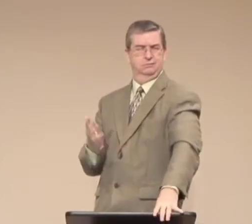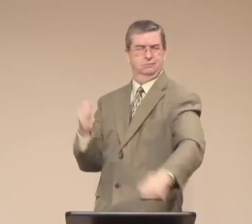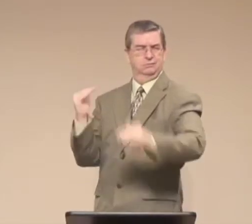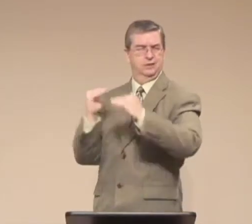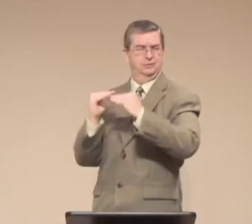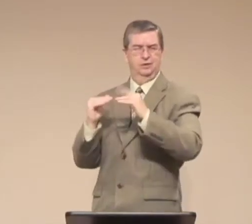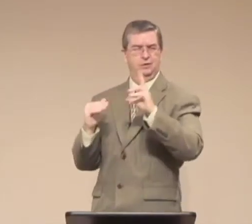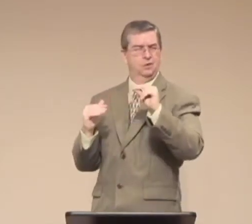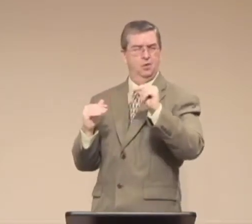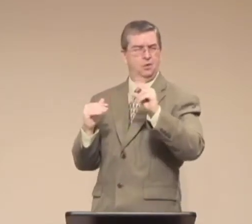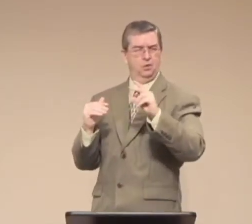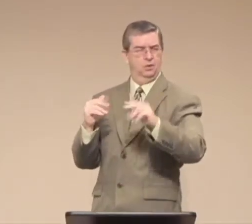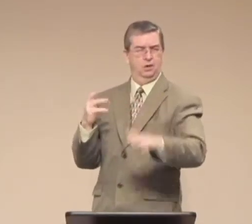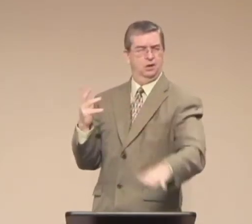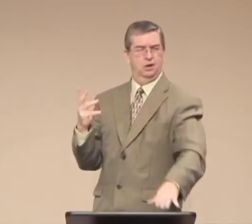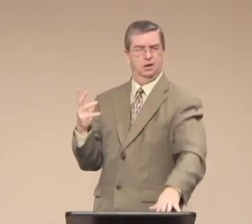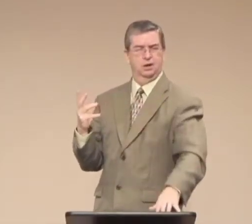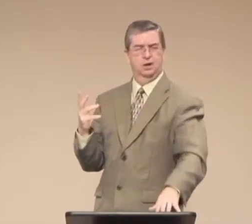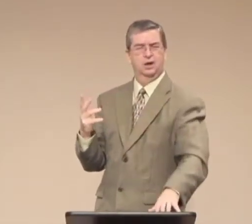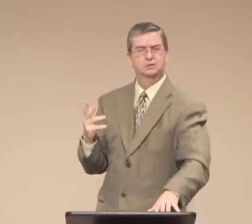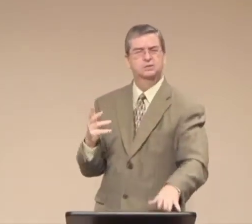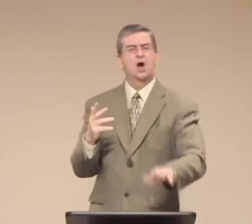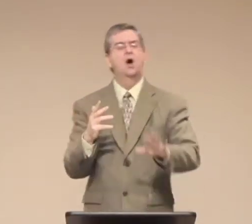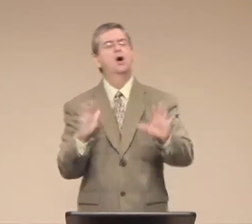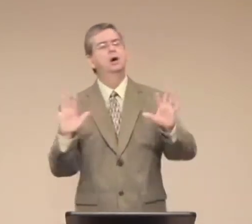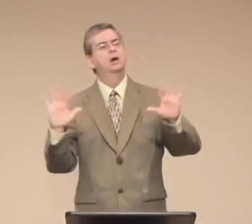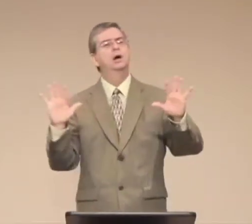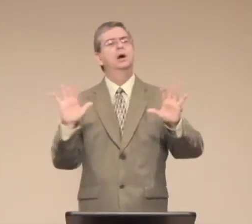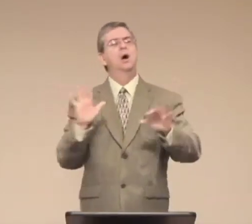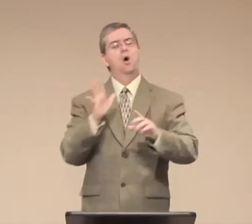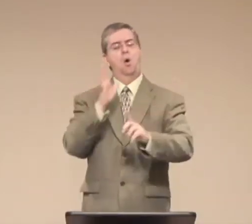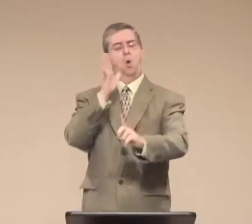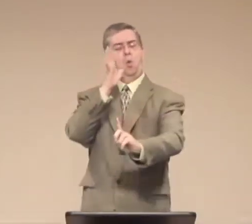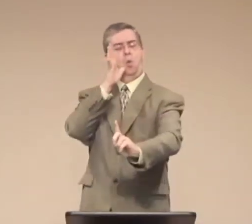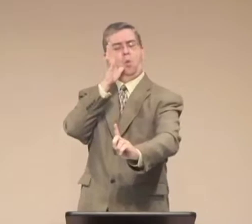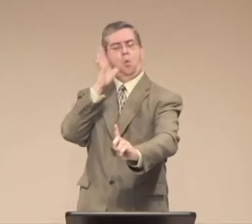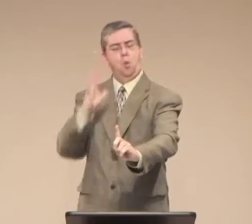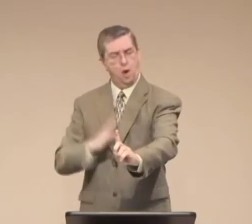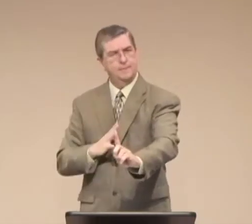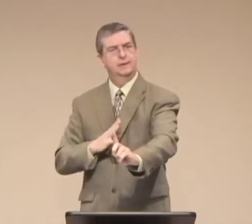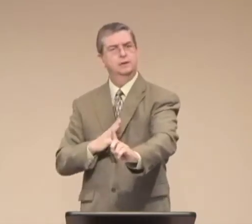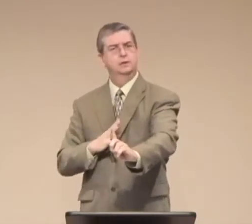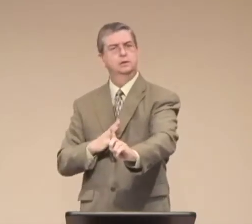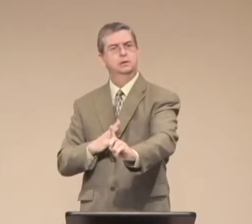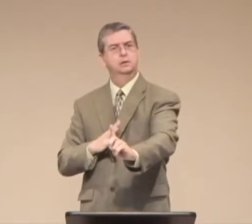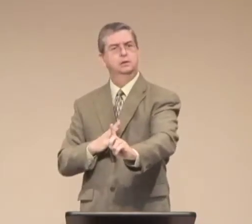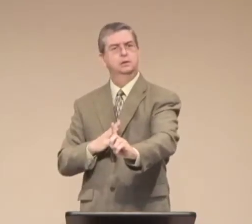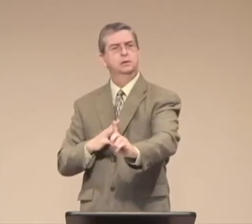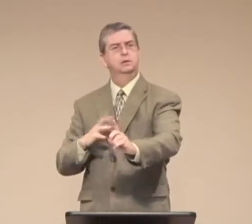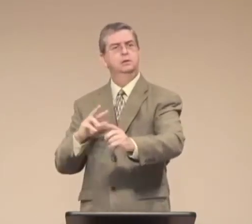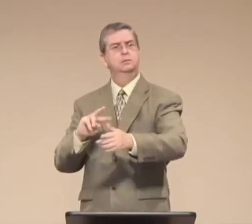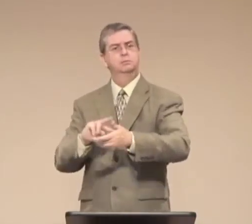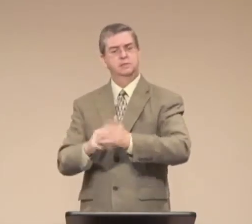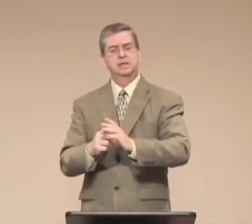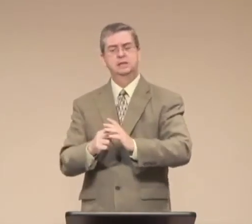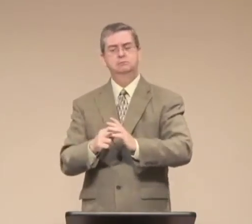God as their father. But he wanted to make it clear that